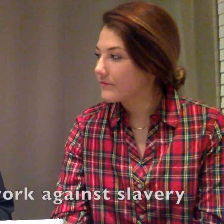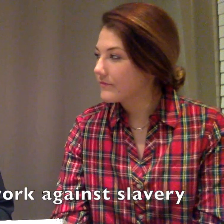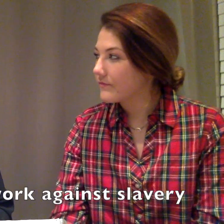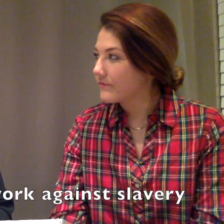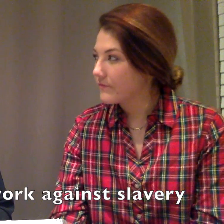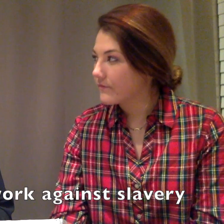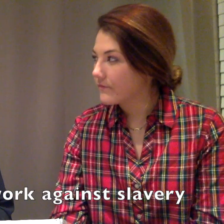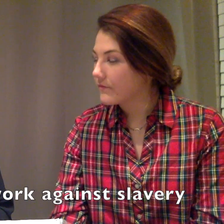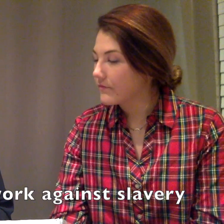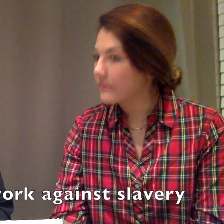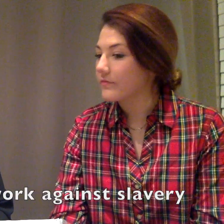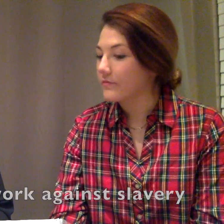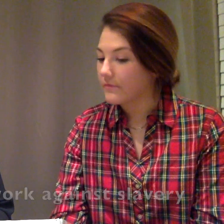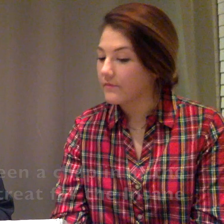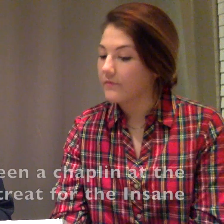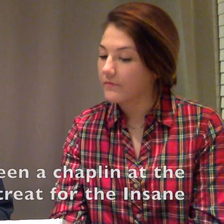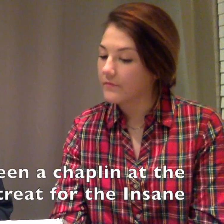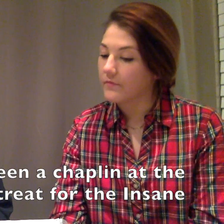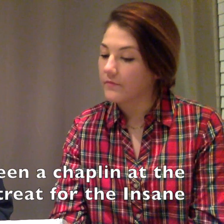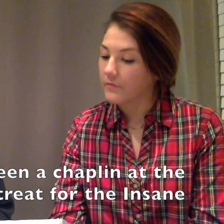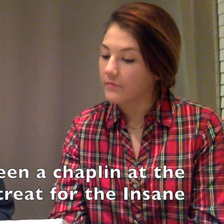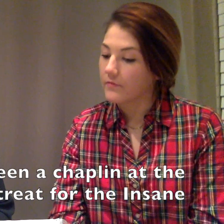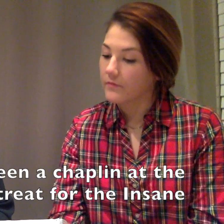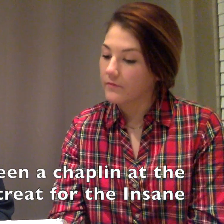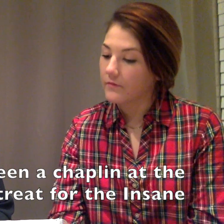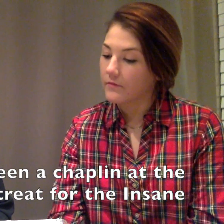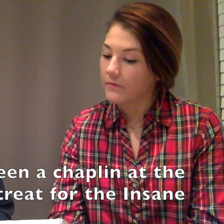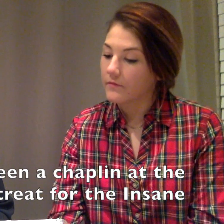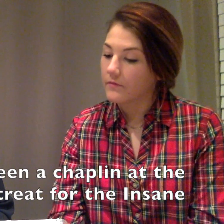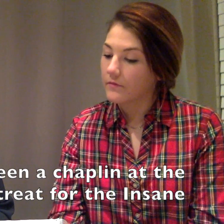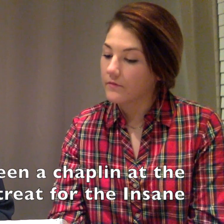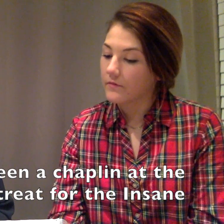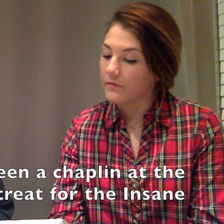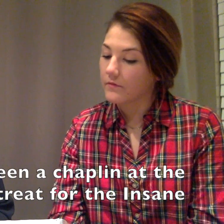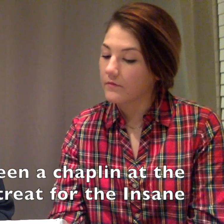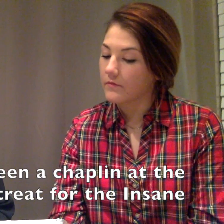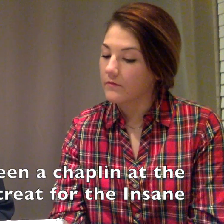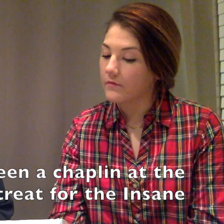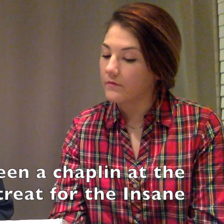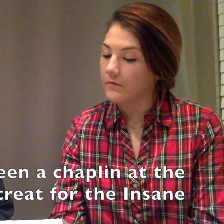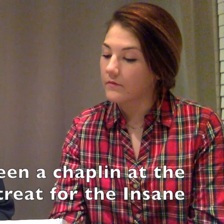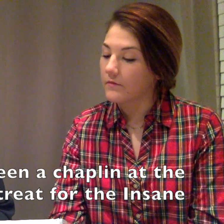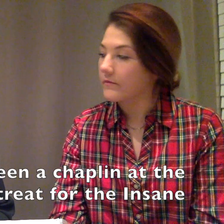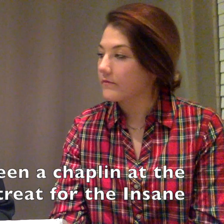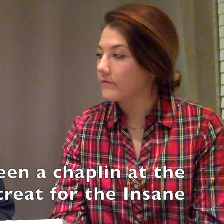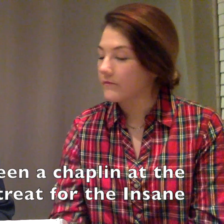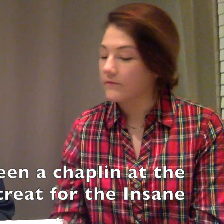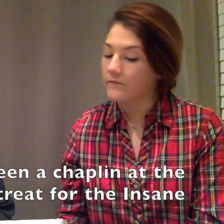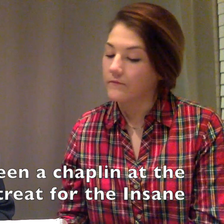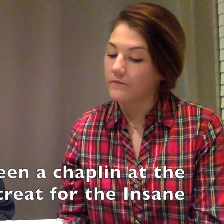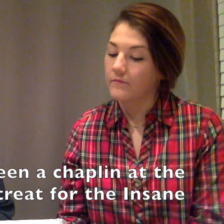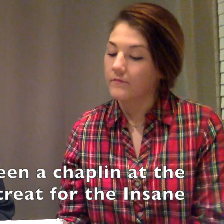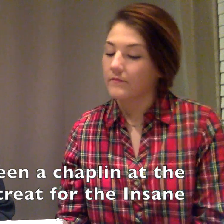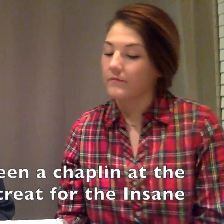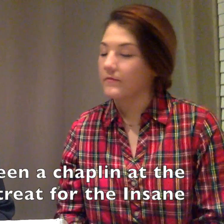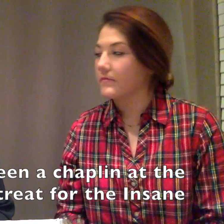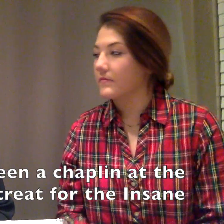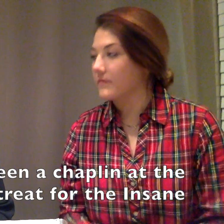against slavery, and I've been a chaplain of the retreat of the insane.